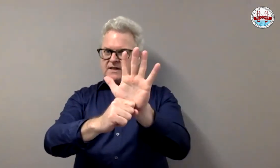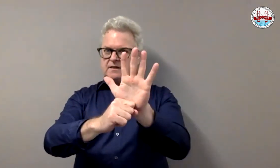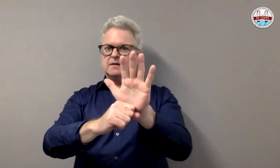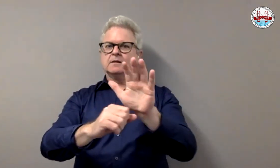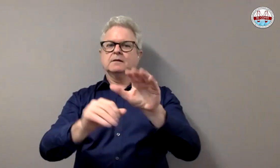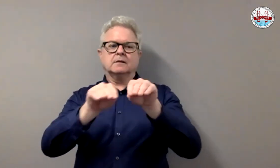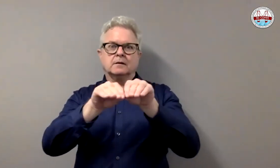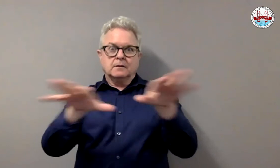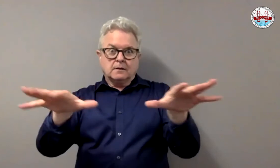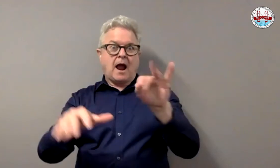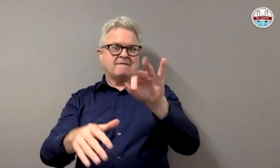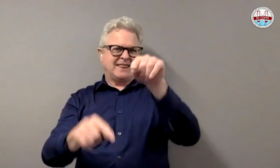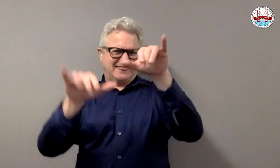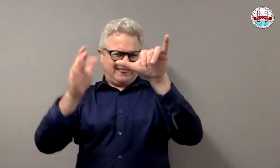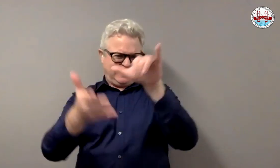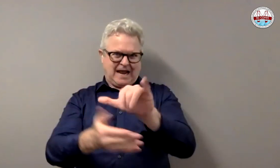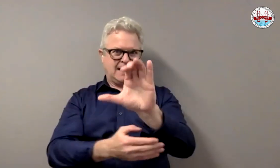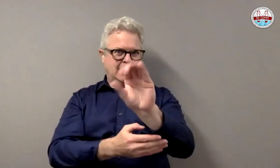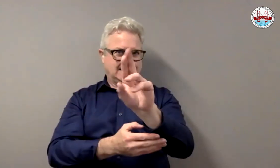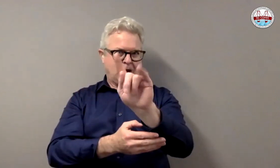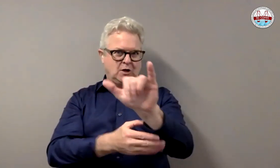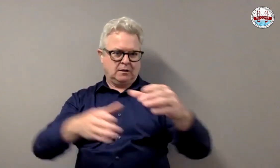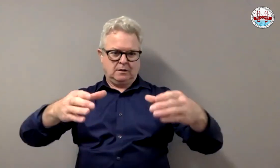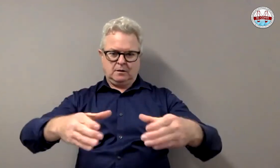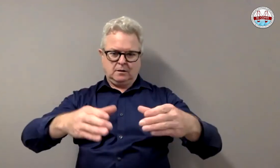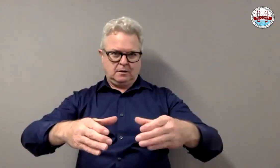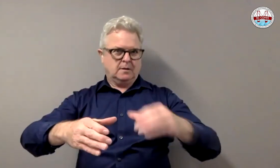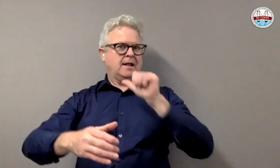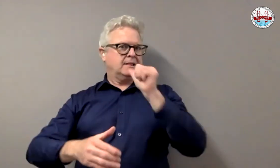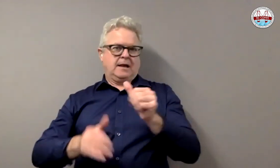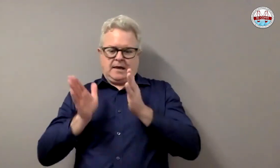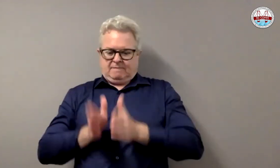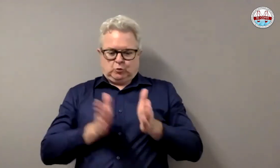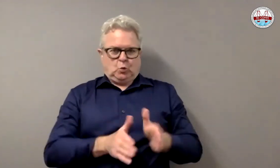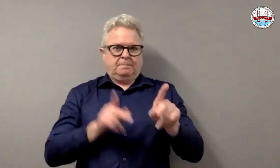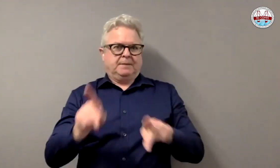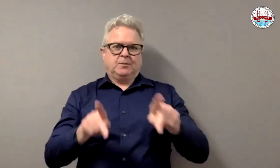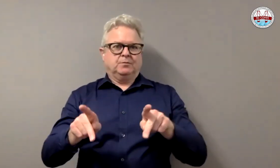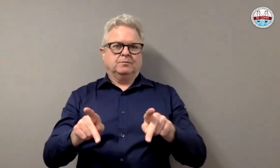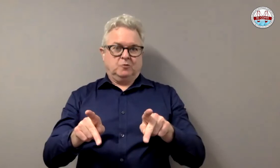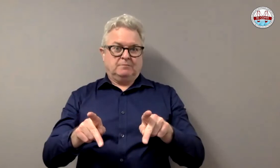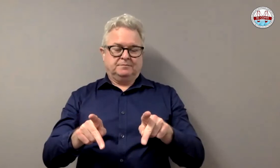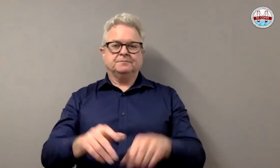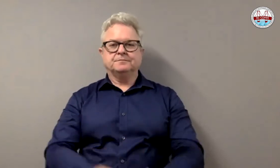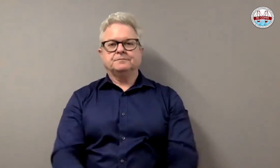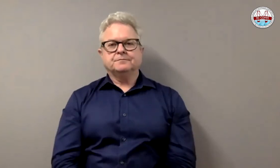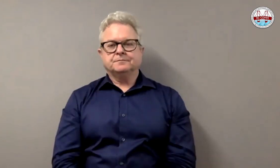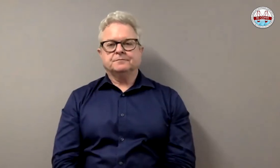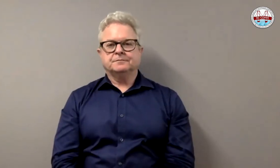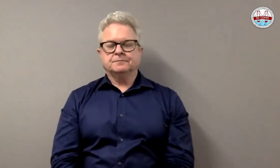to proceed in terms of what the numbers are in that county of wherever you're visiting or going to. So it's not based on individuals